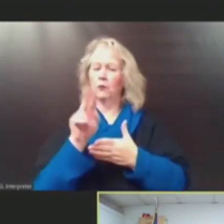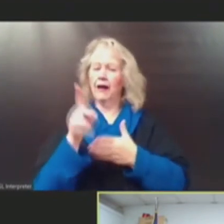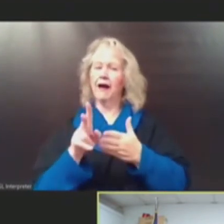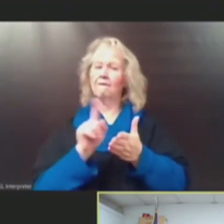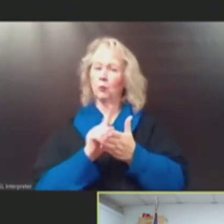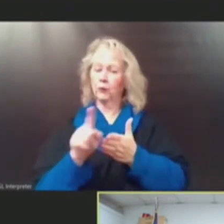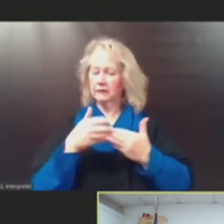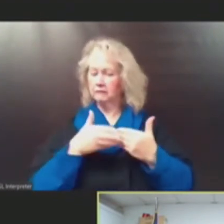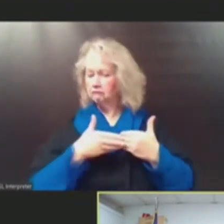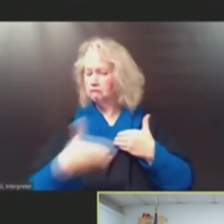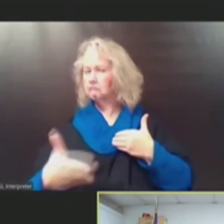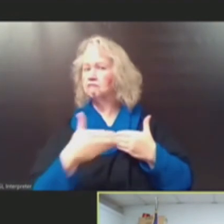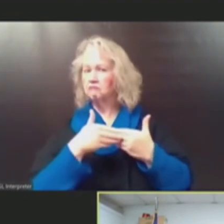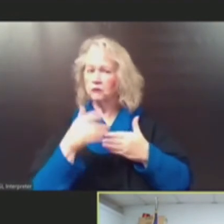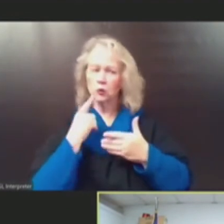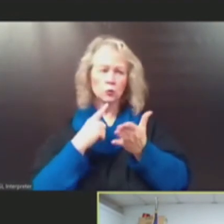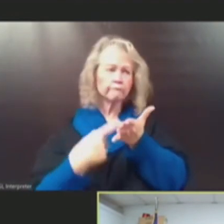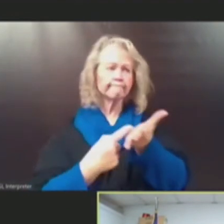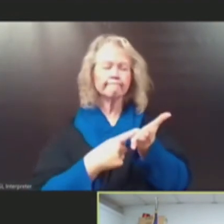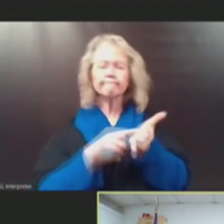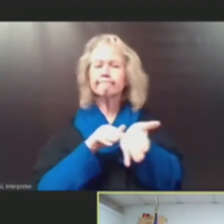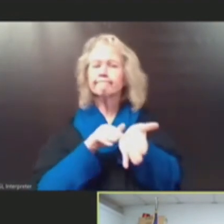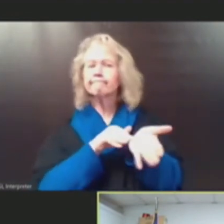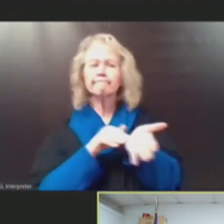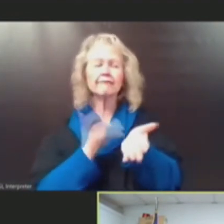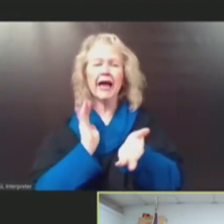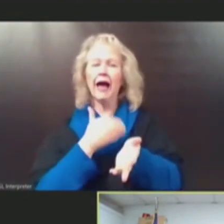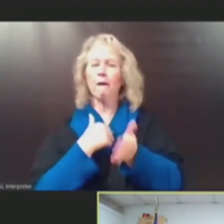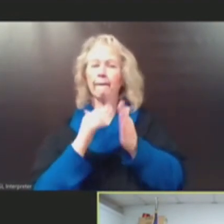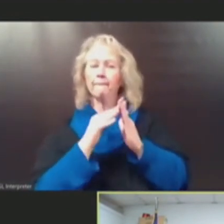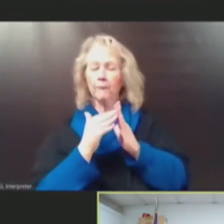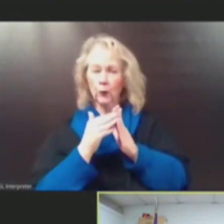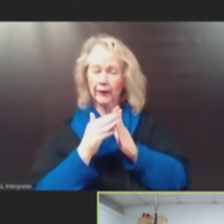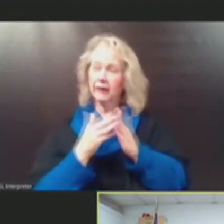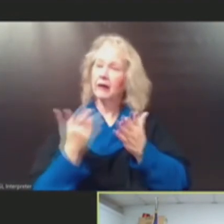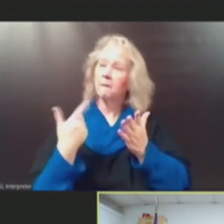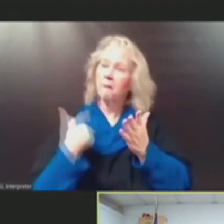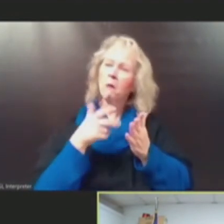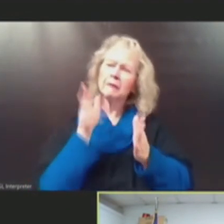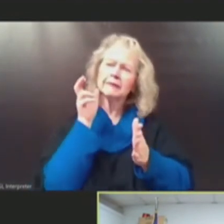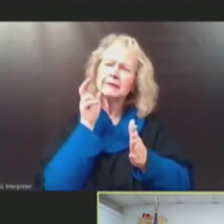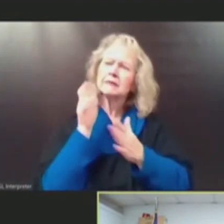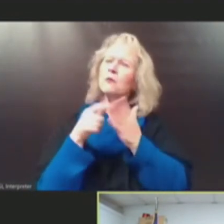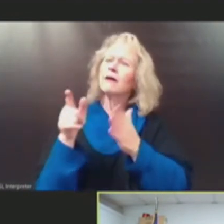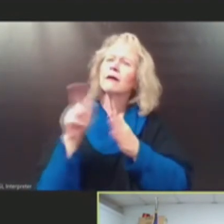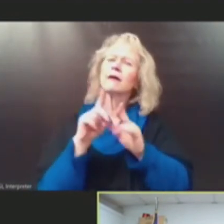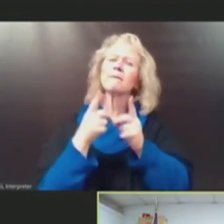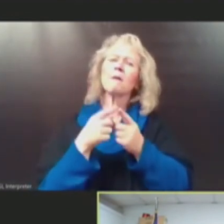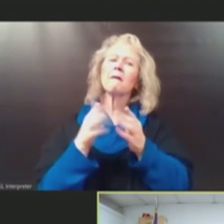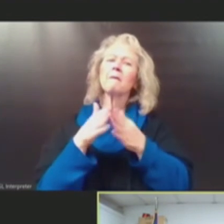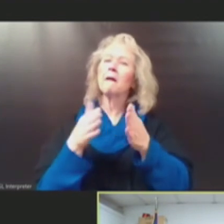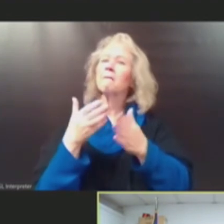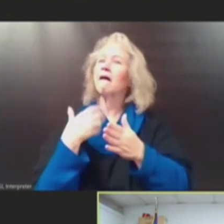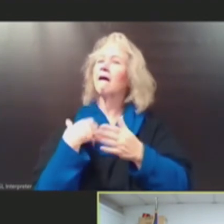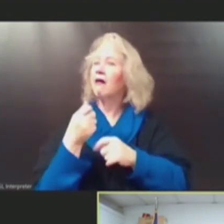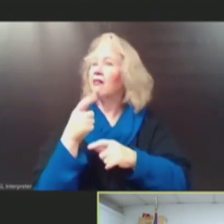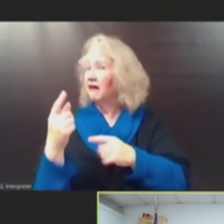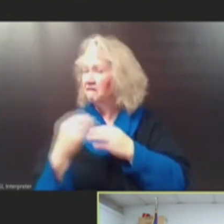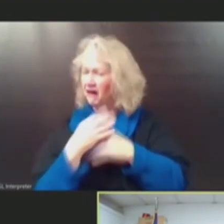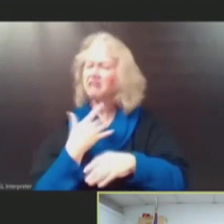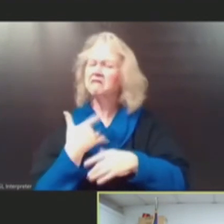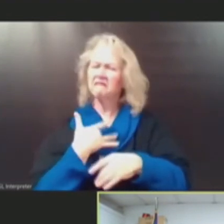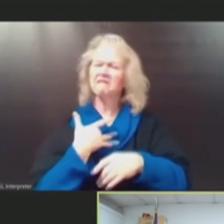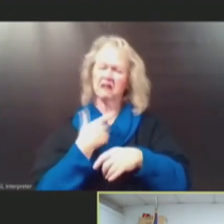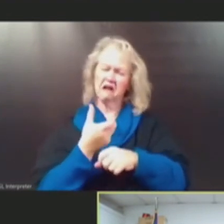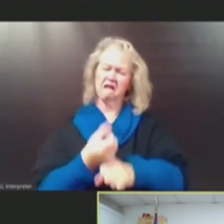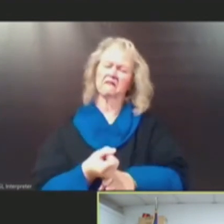uh, as we get additional guidance from the Department of Public Health, uh, in having those discussions. Uh, so I'm confident in that period of